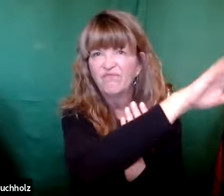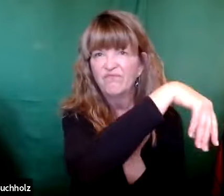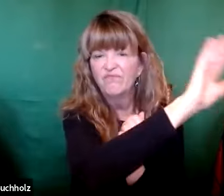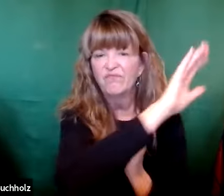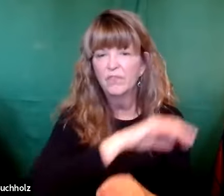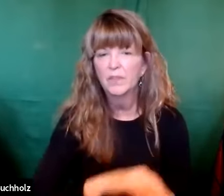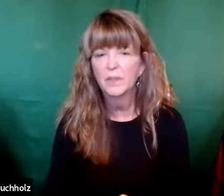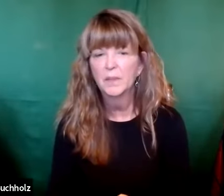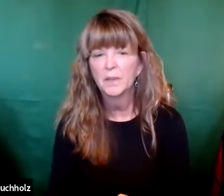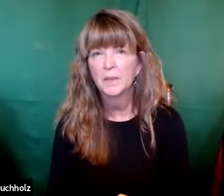have been marginalized,